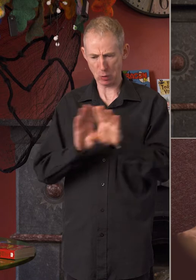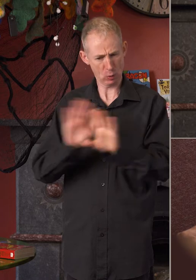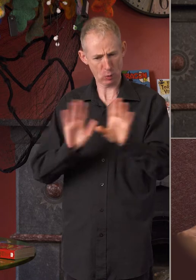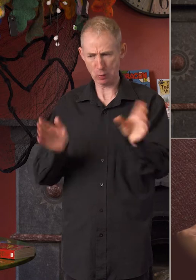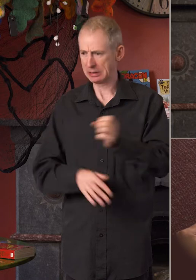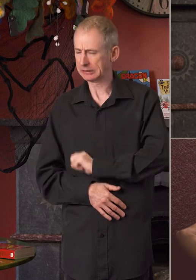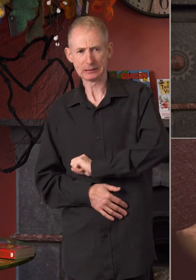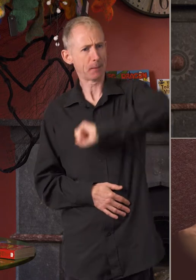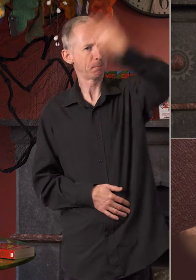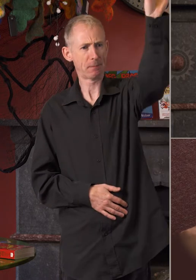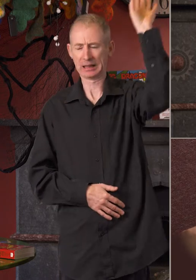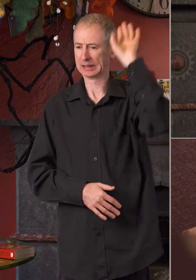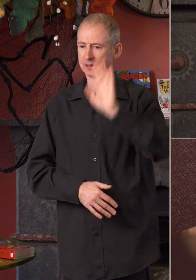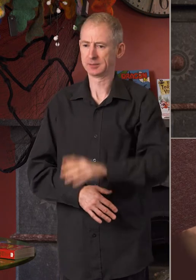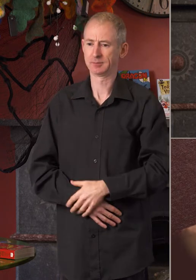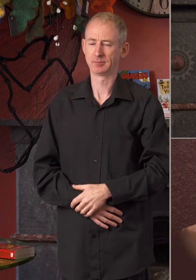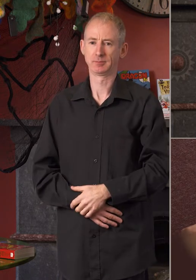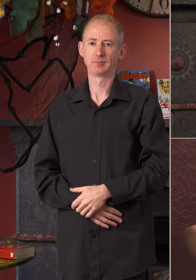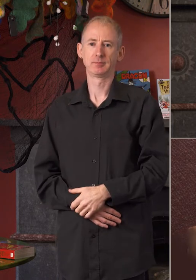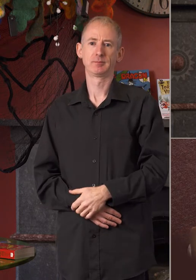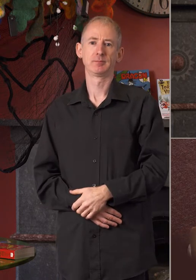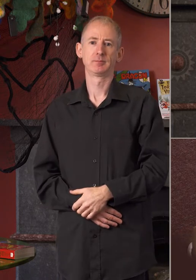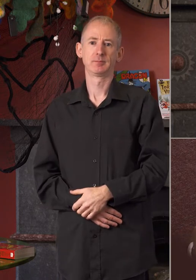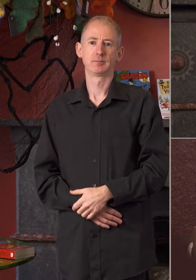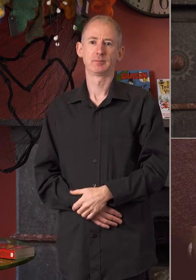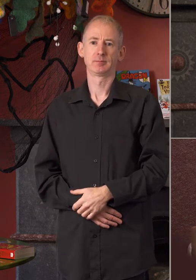too scary I sent him back.